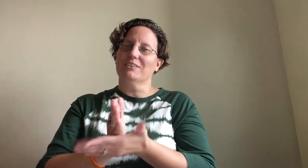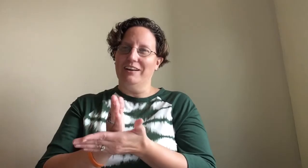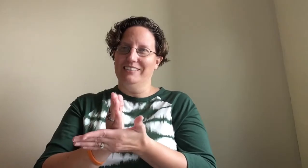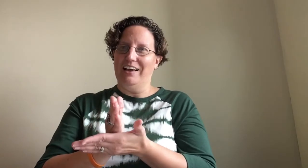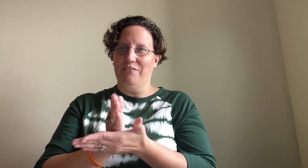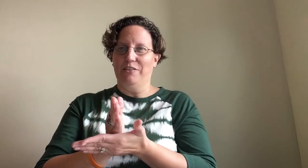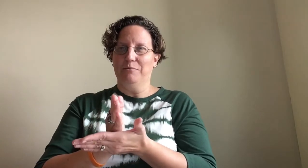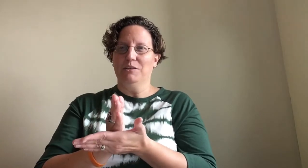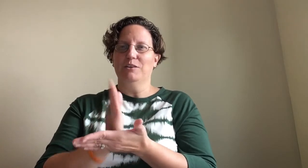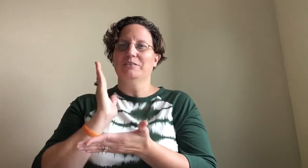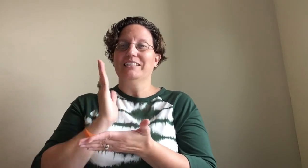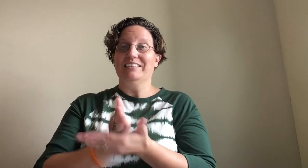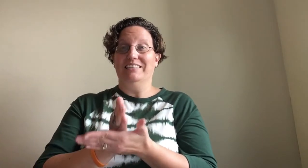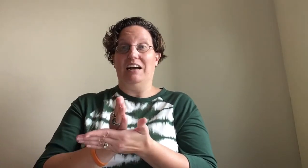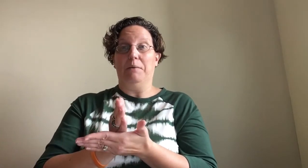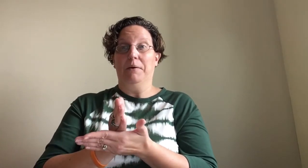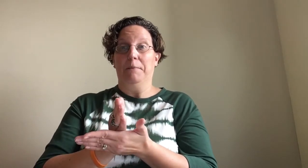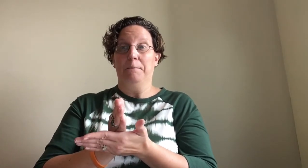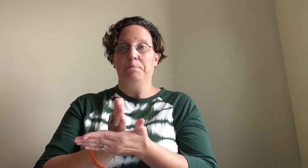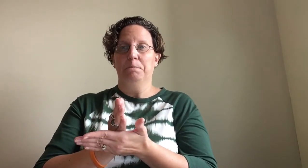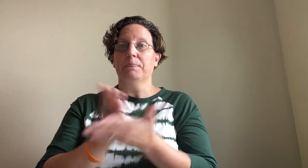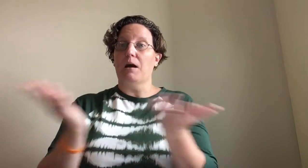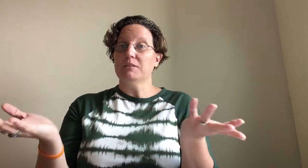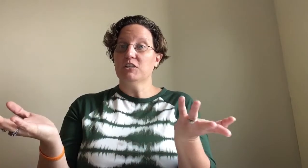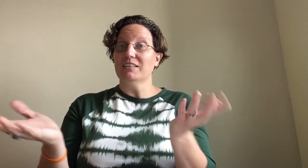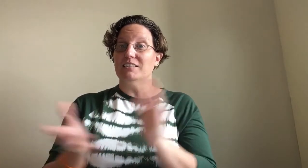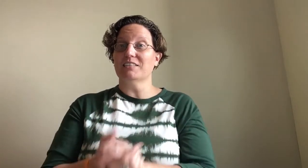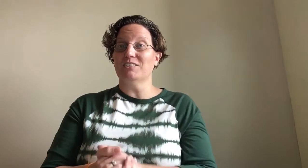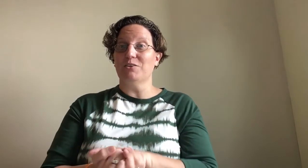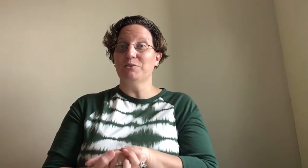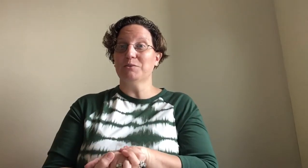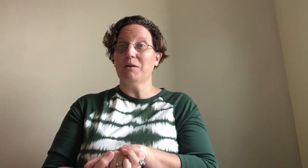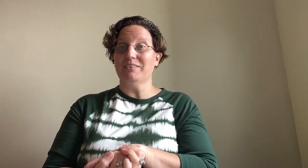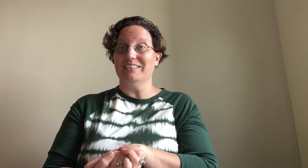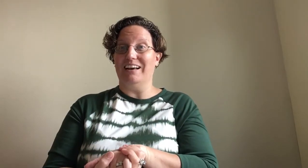great sign for them to use. Stop. Now, Miss Jess is going to show you some other signs.